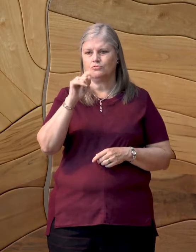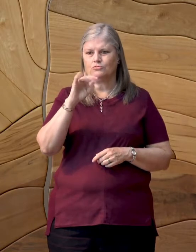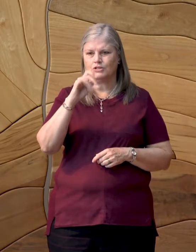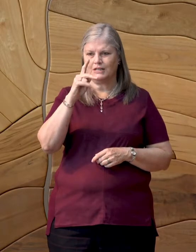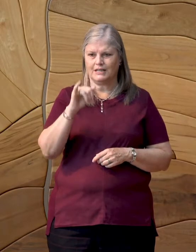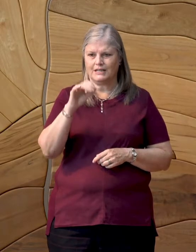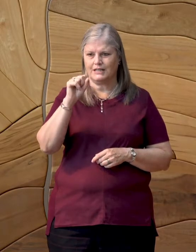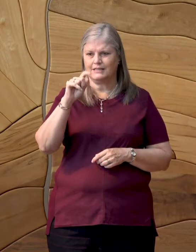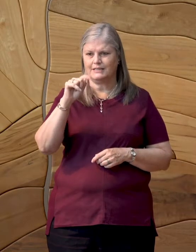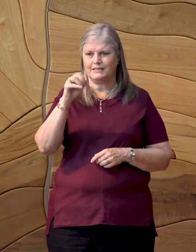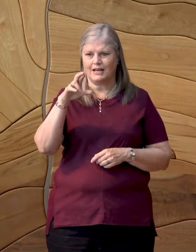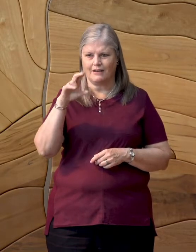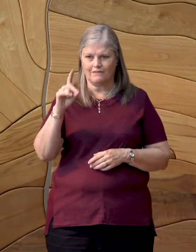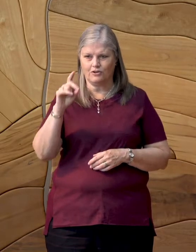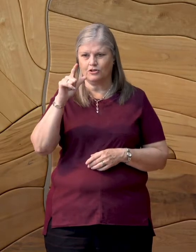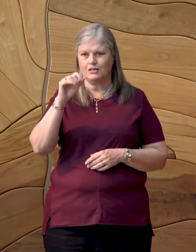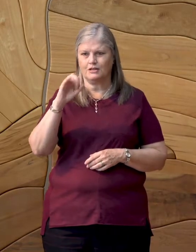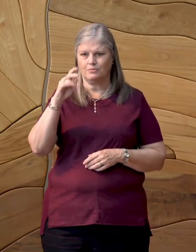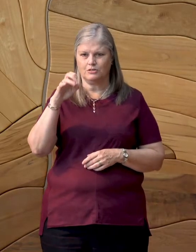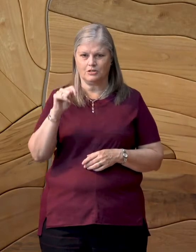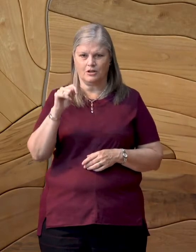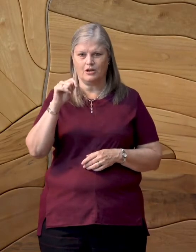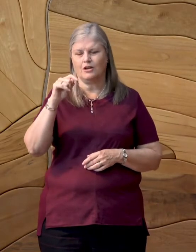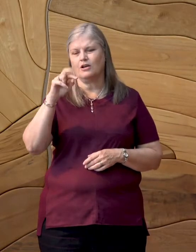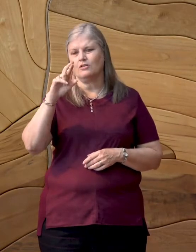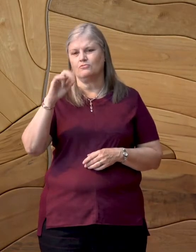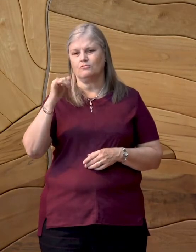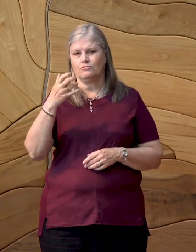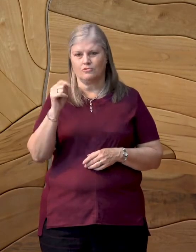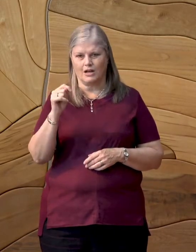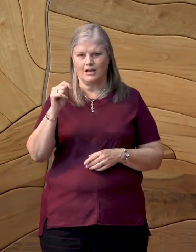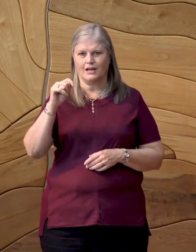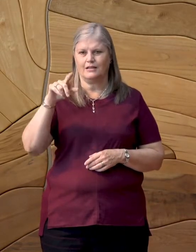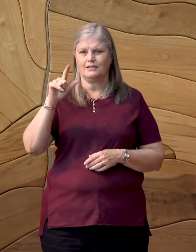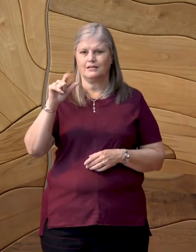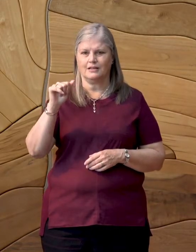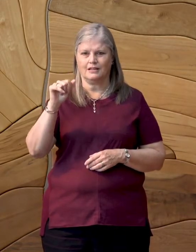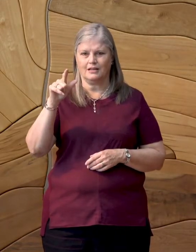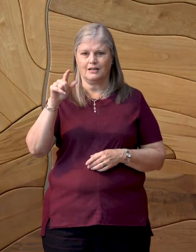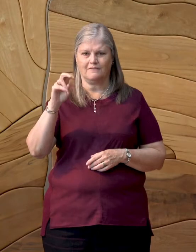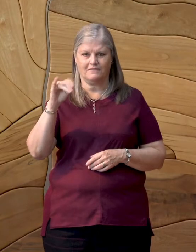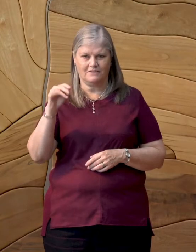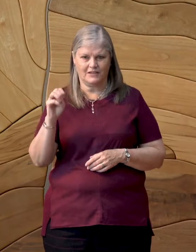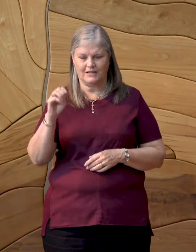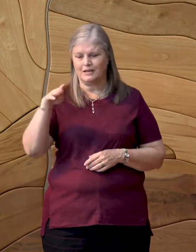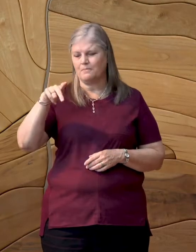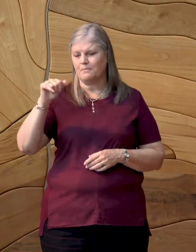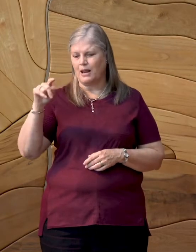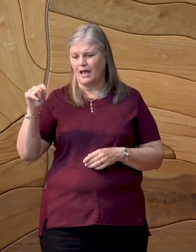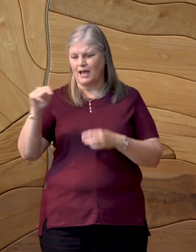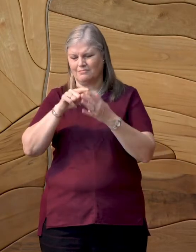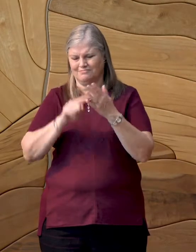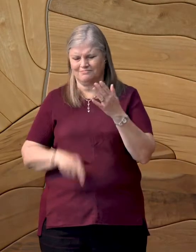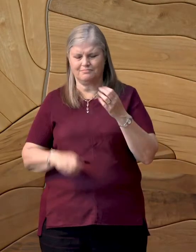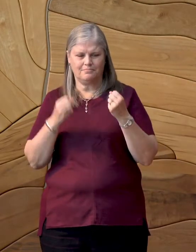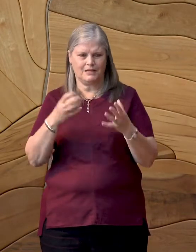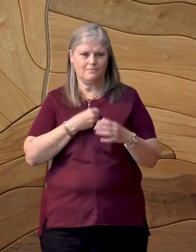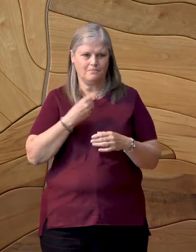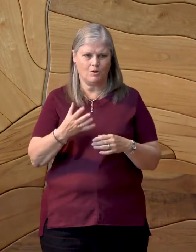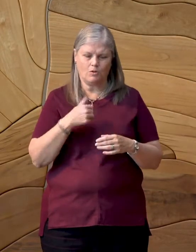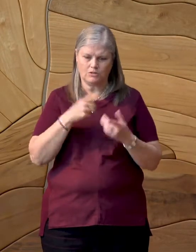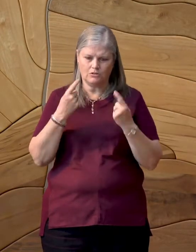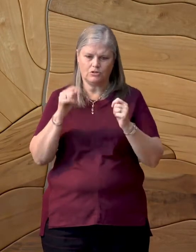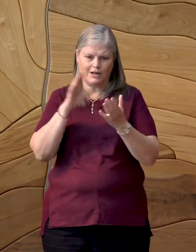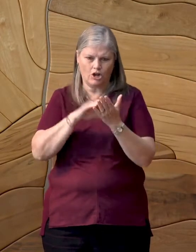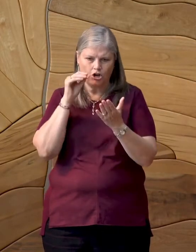Denise Levertov, James Wright, Philip Levine, Sylvia Plath, and others. I learned what I could